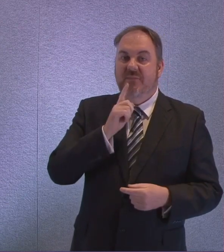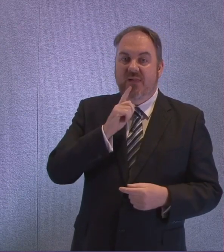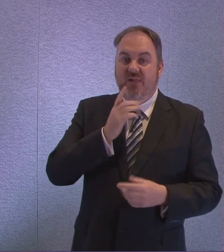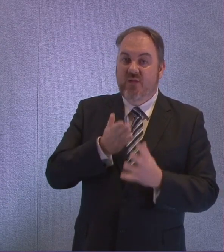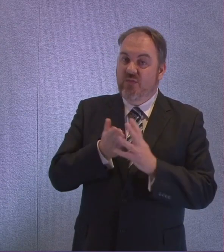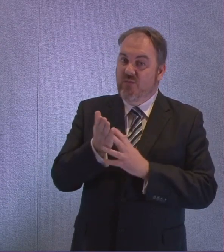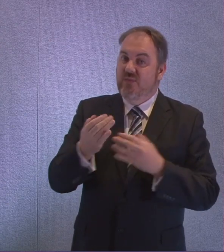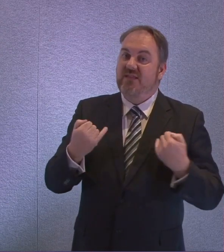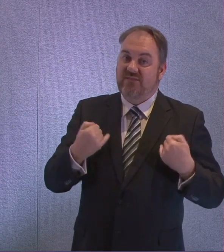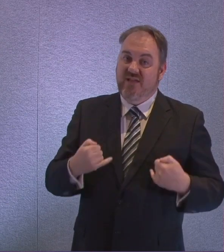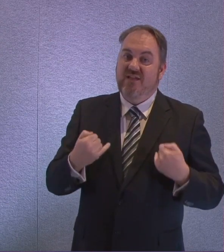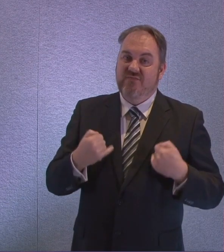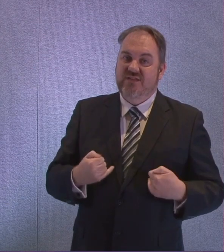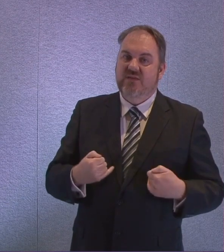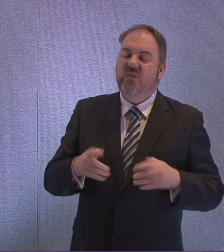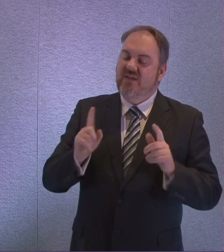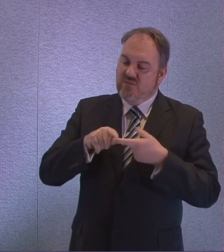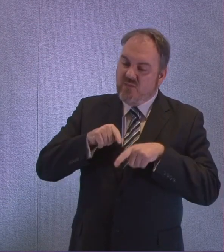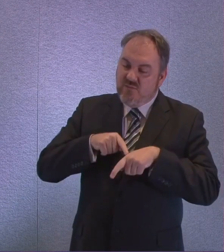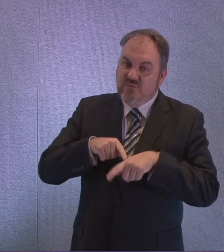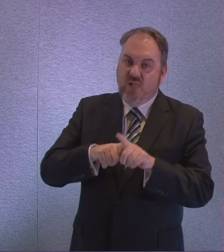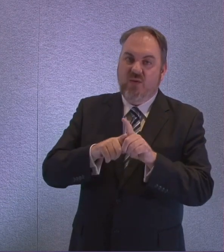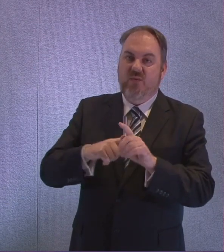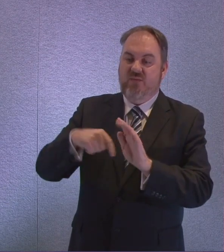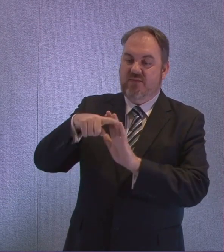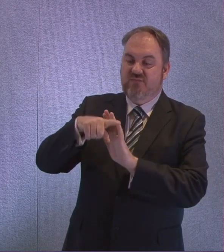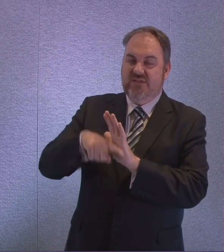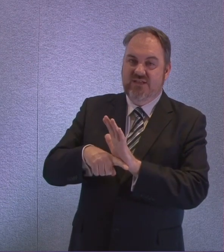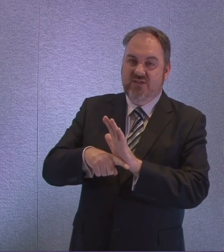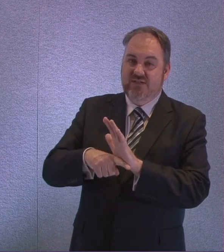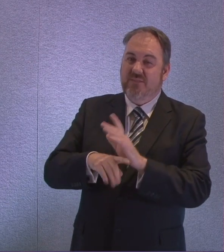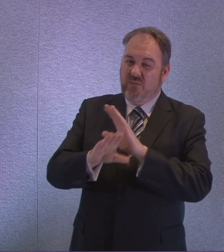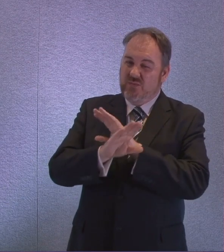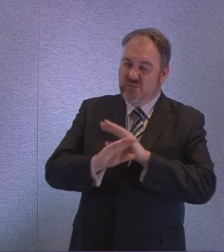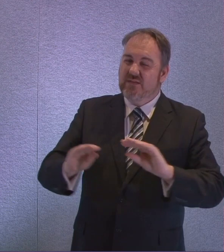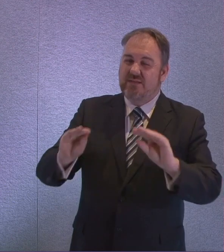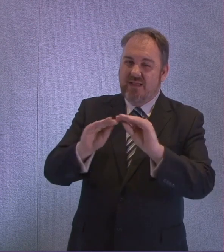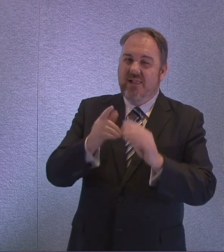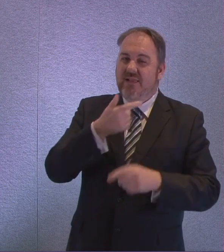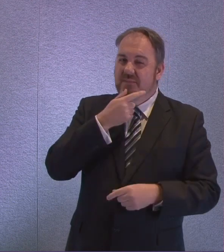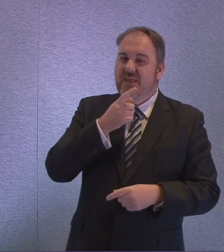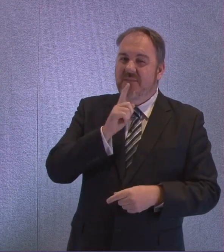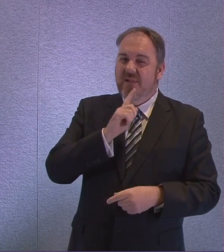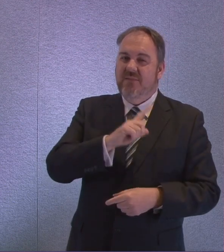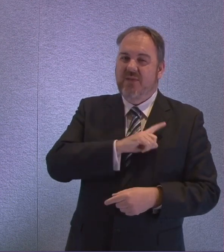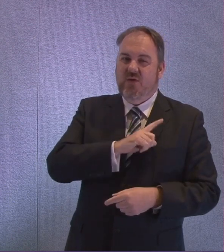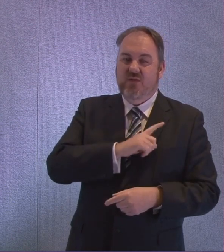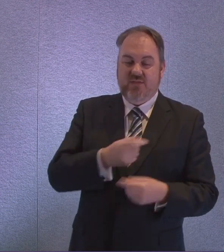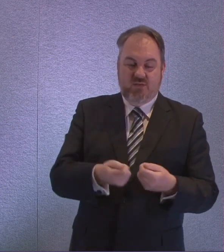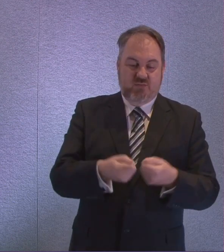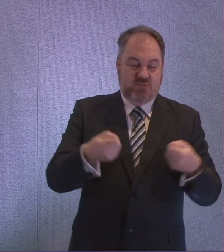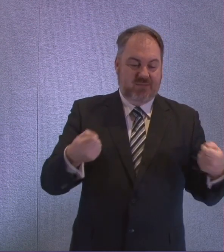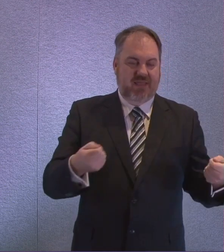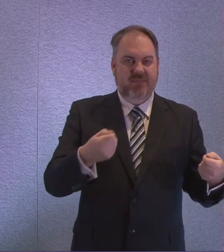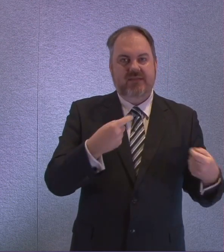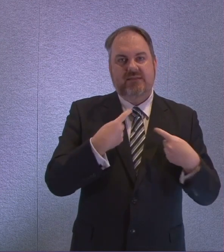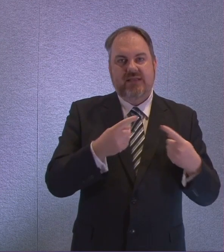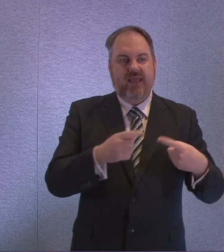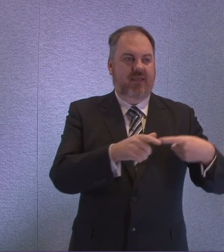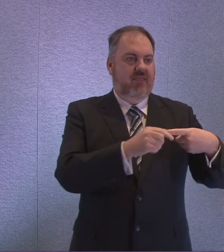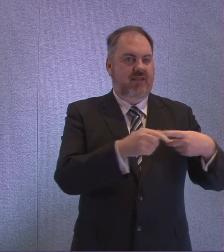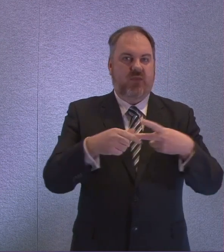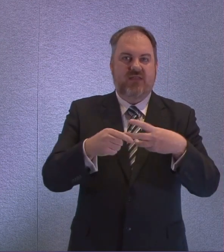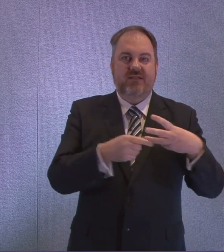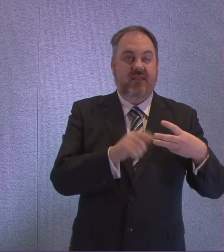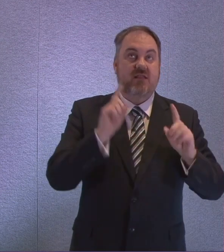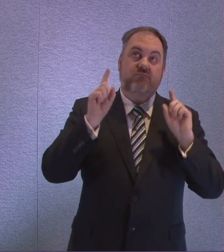stick with it for as long as necessary. And I want to be clear to people, because there's a lot of media speculation, there is no likelihood or prospect of